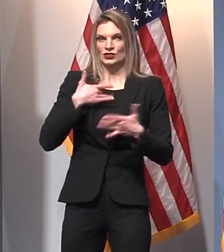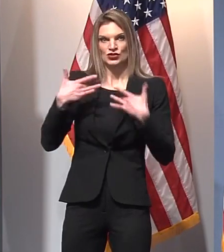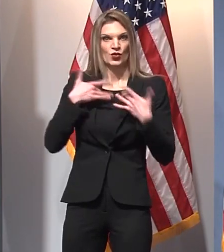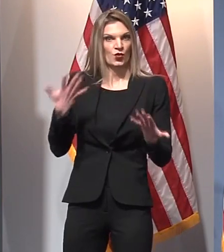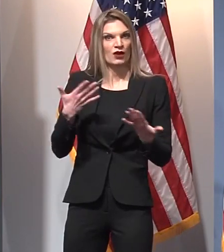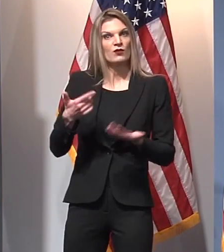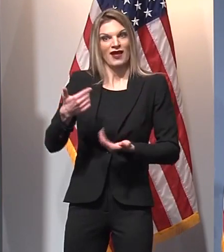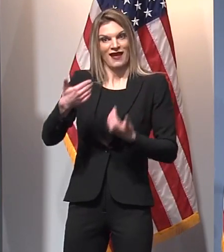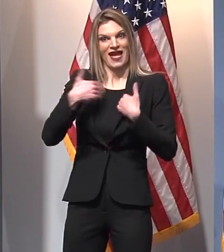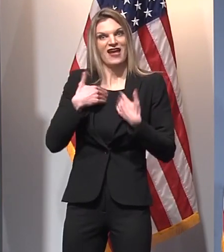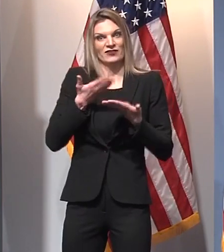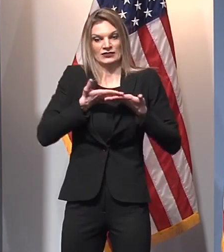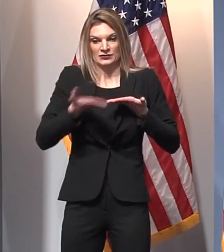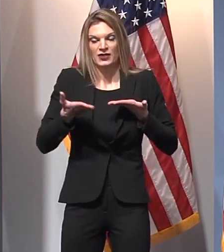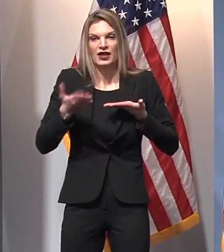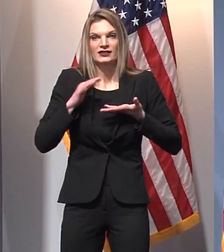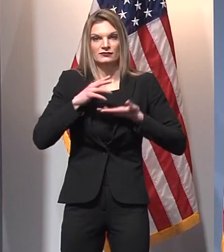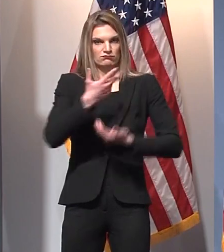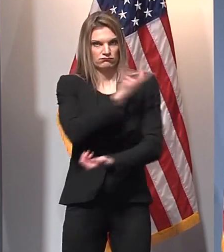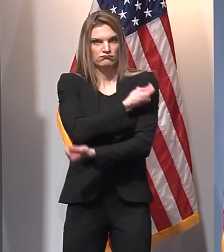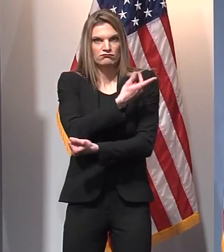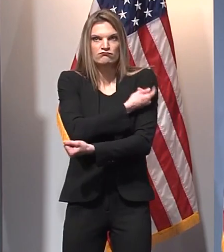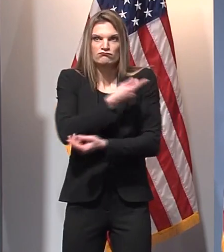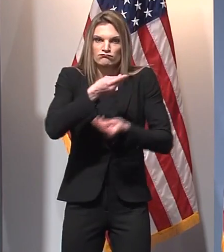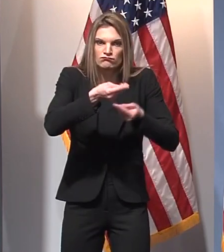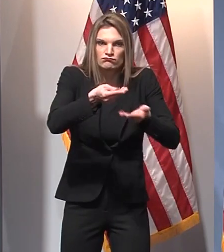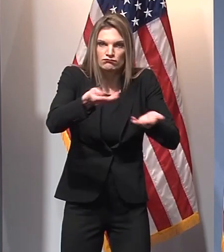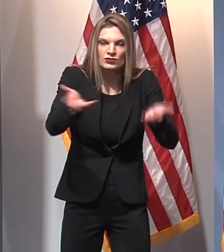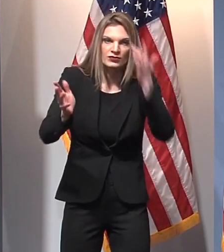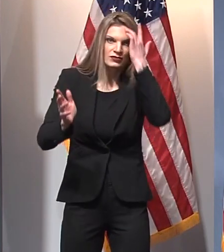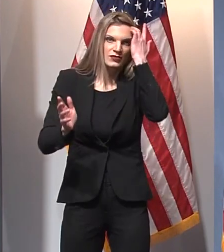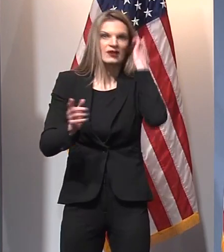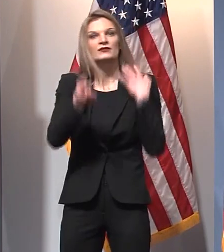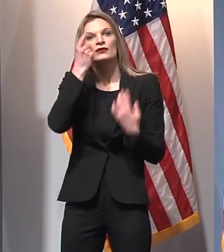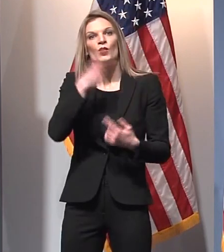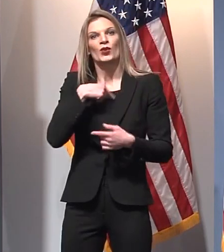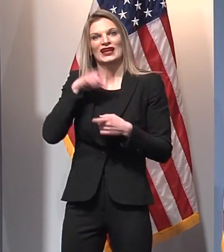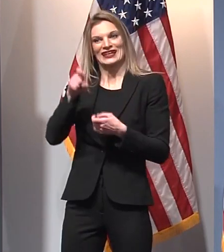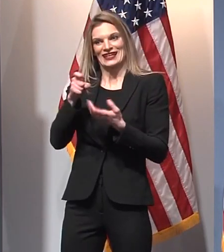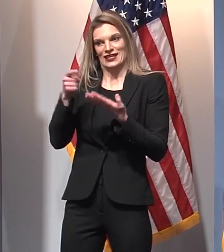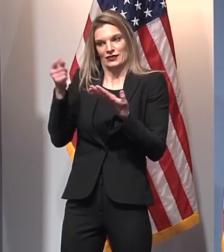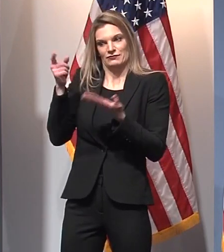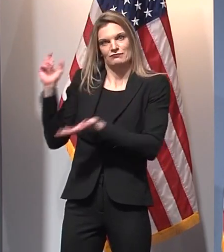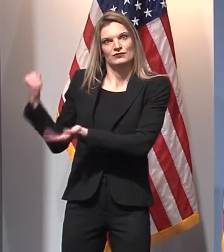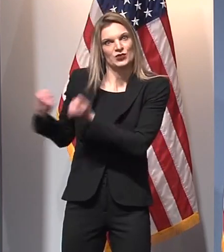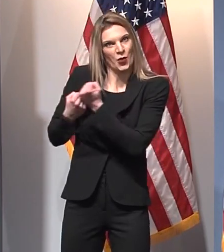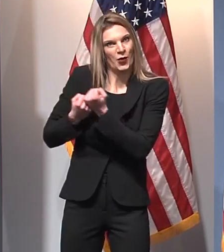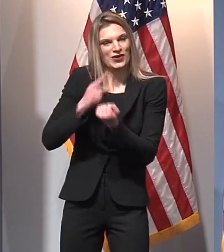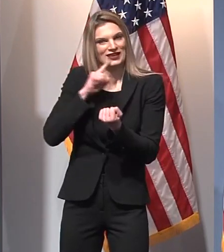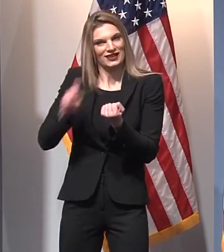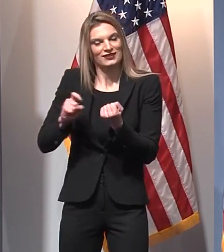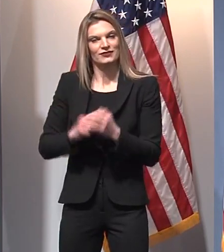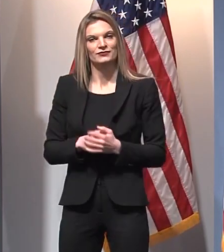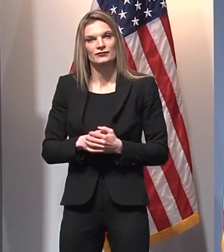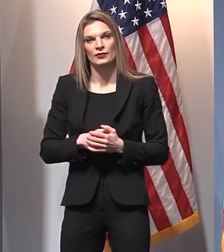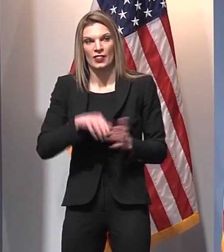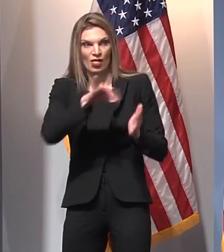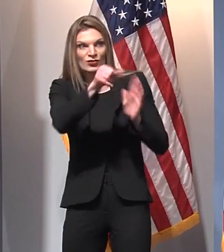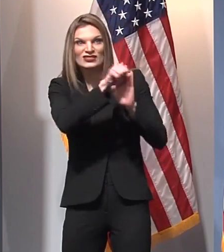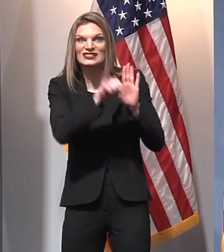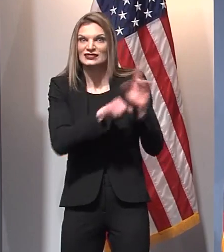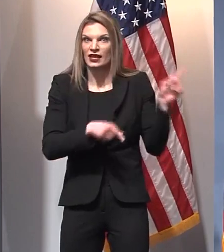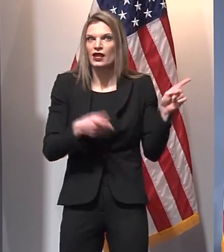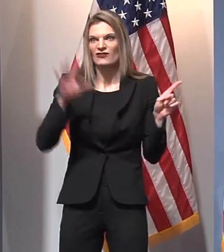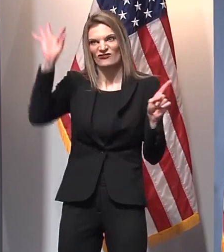supplies that we need as we do vaccine distribution. But we need resources to keep doing that. Other states are deploying these